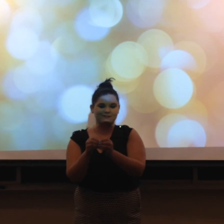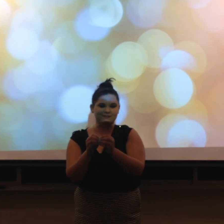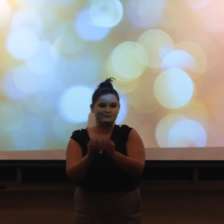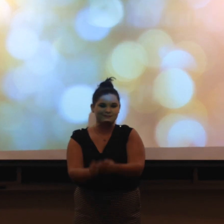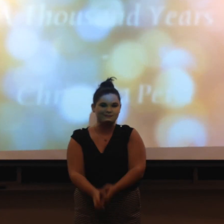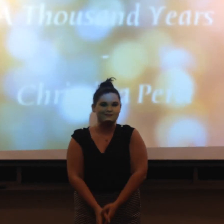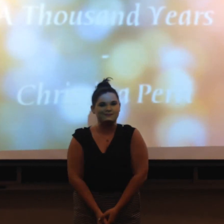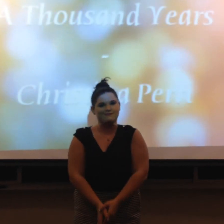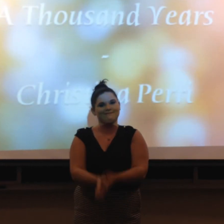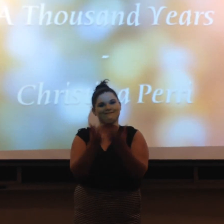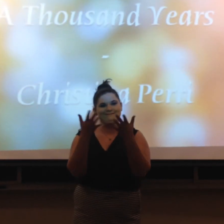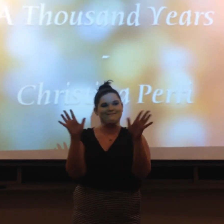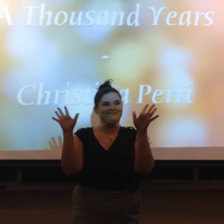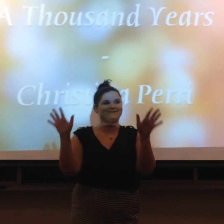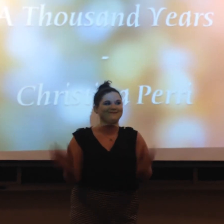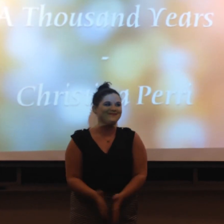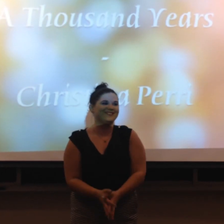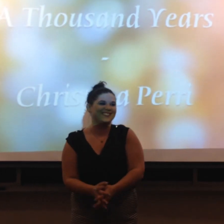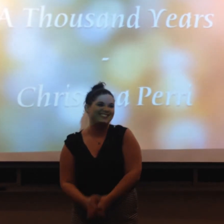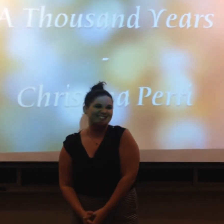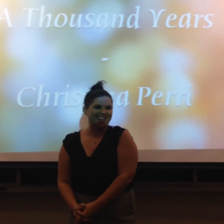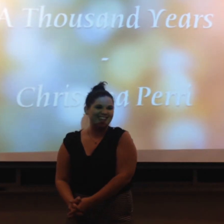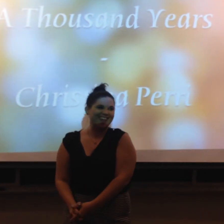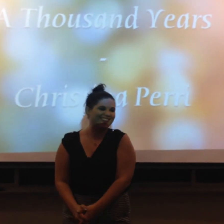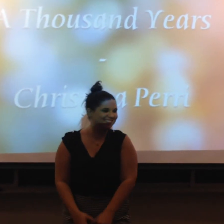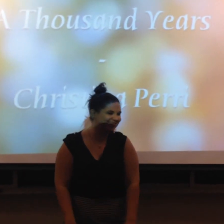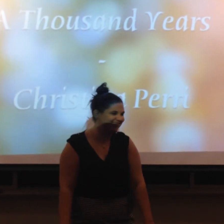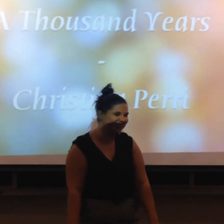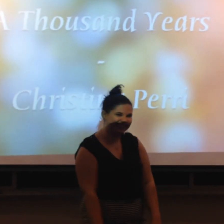What do you think? Did you like see-stamp don't remember unhappy our